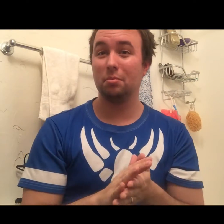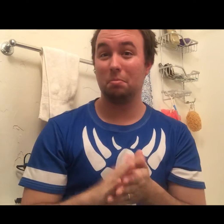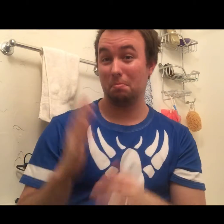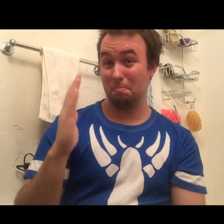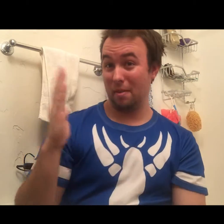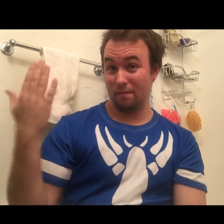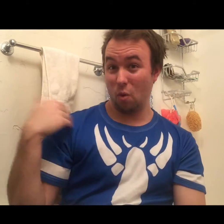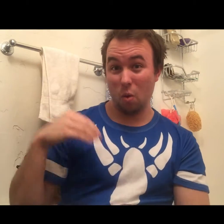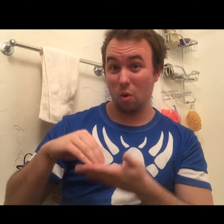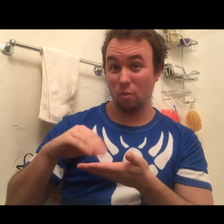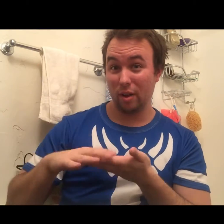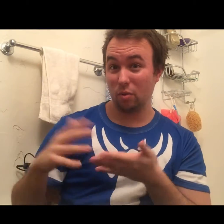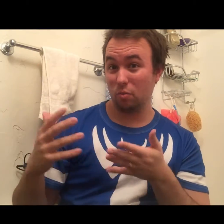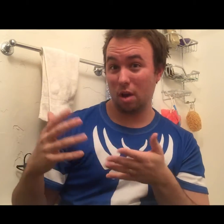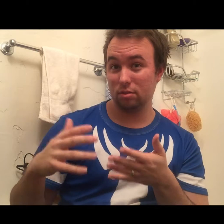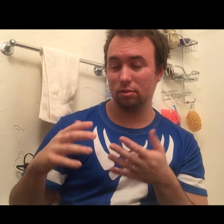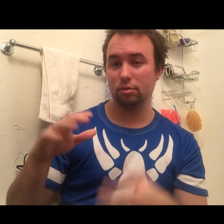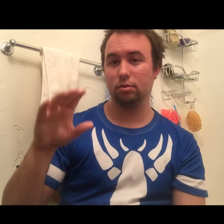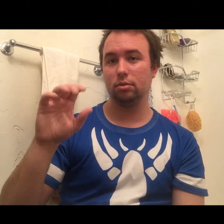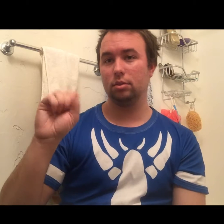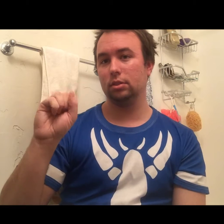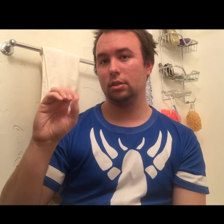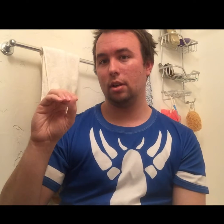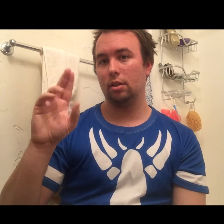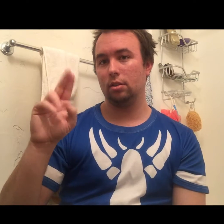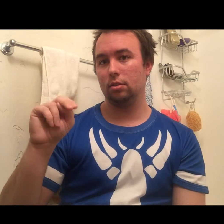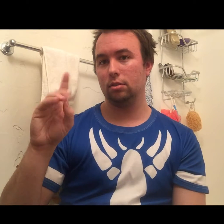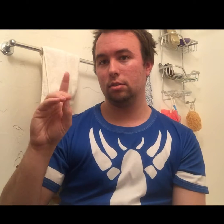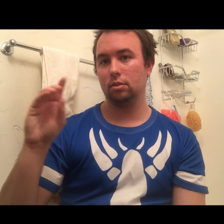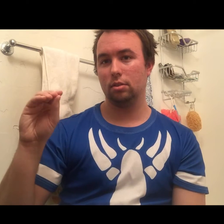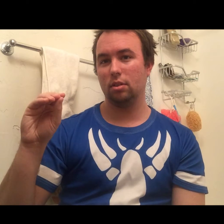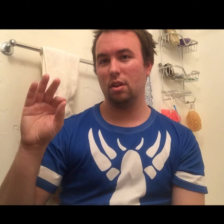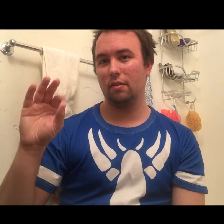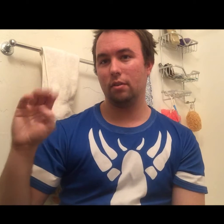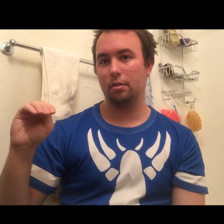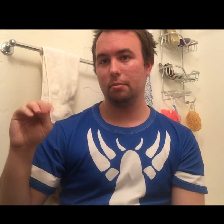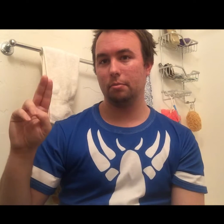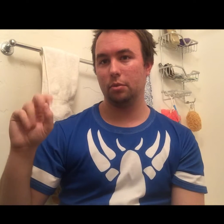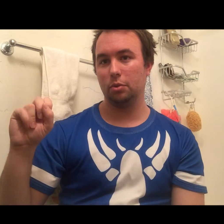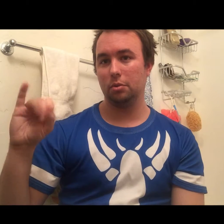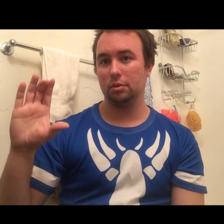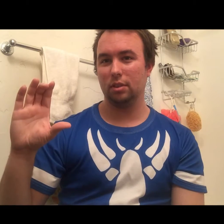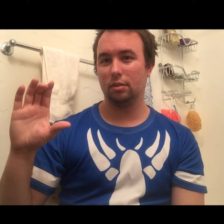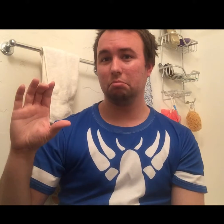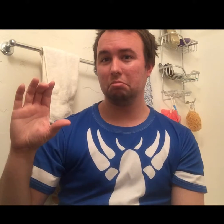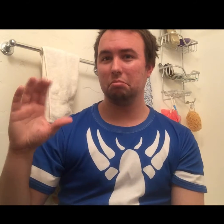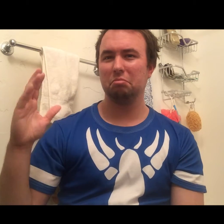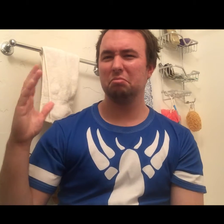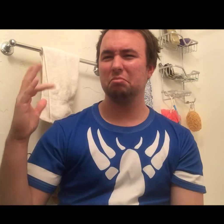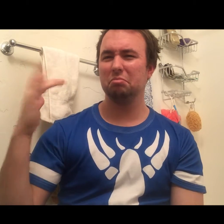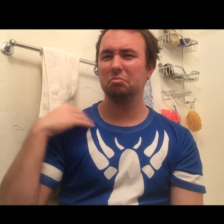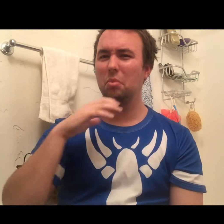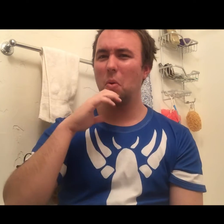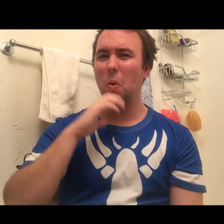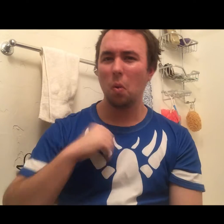he was sweet and it was true Still I knew what I had to do Cause I just knew